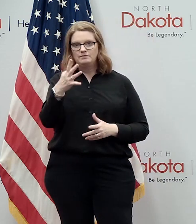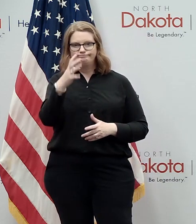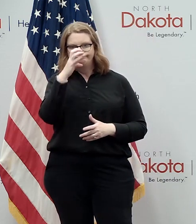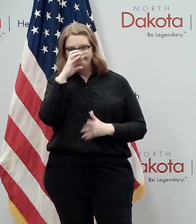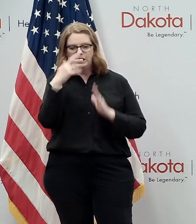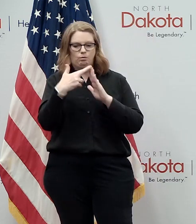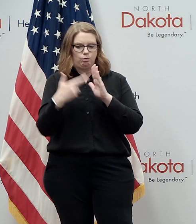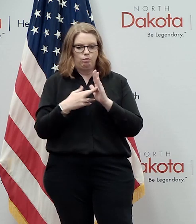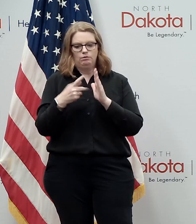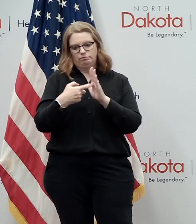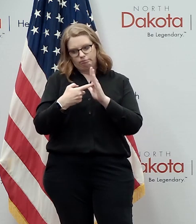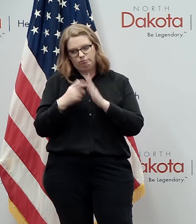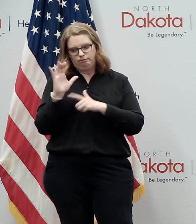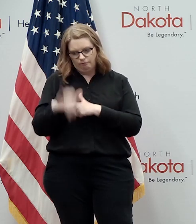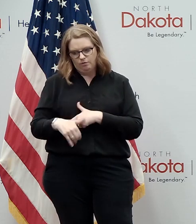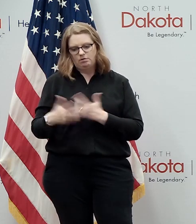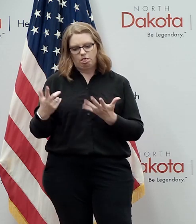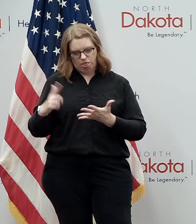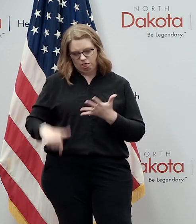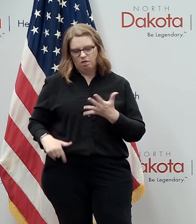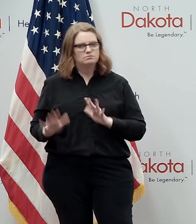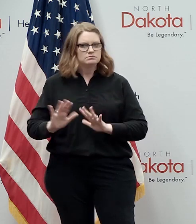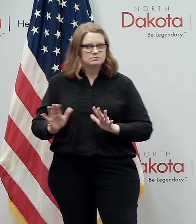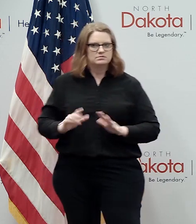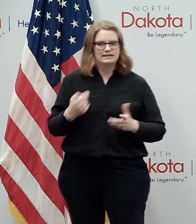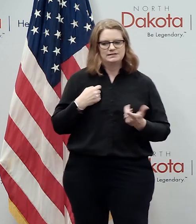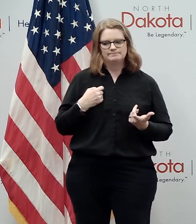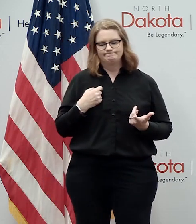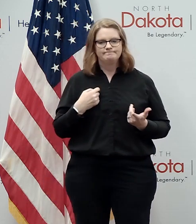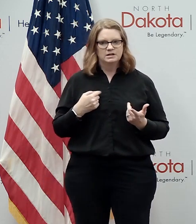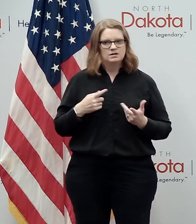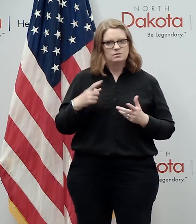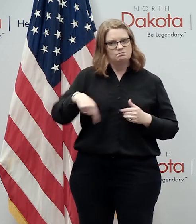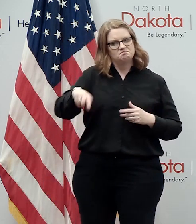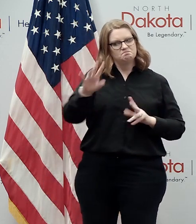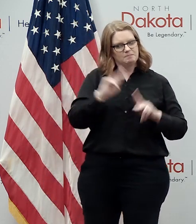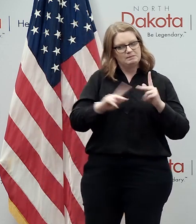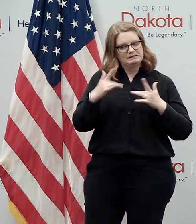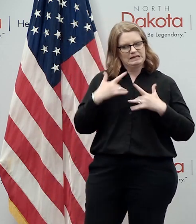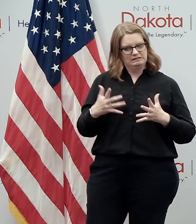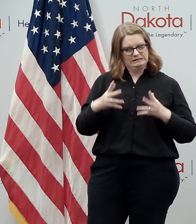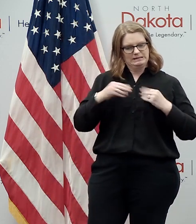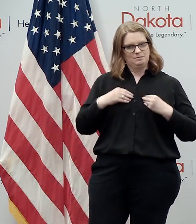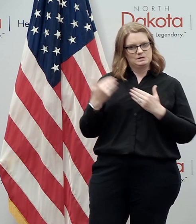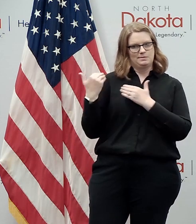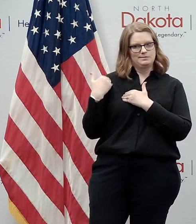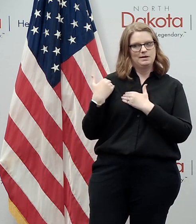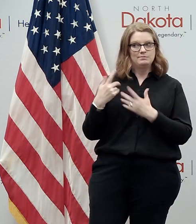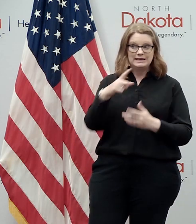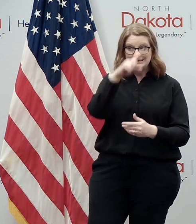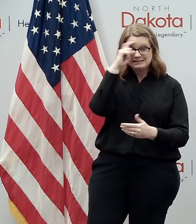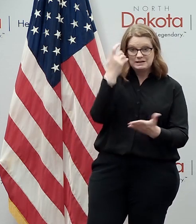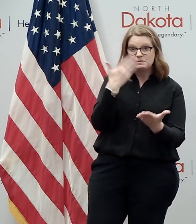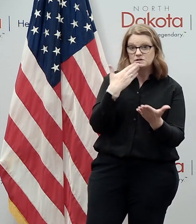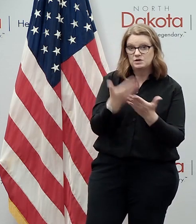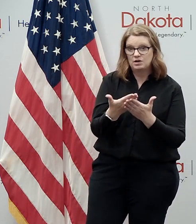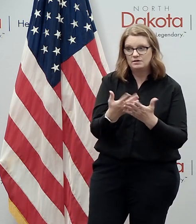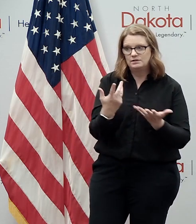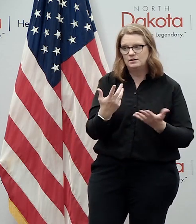i north dakota's got to feel good about it but we're like we're uh things are looking good summer's good but we have to be ready we've talked before